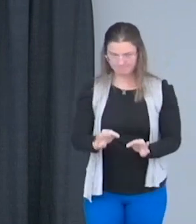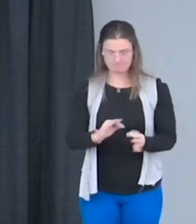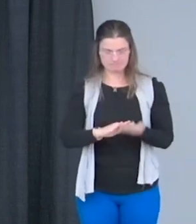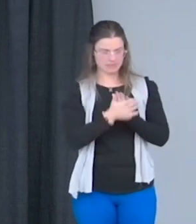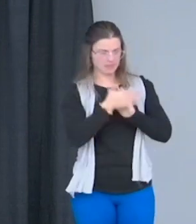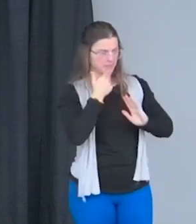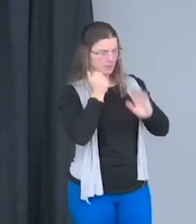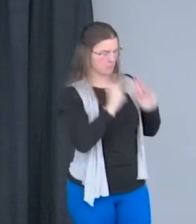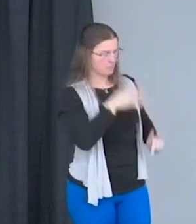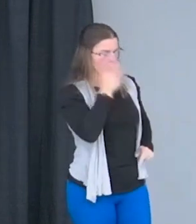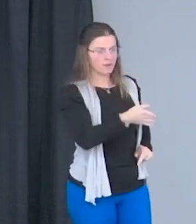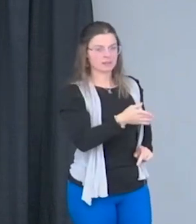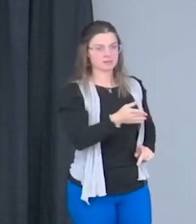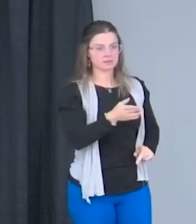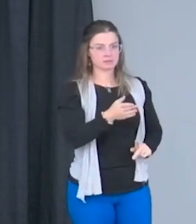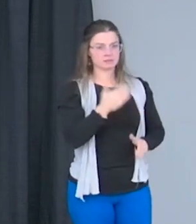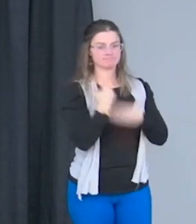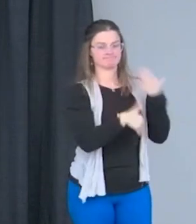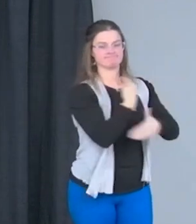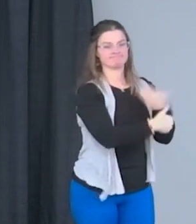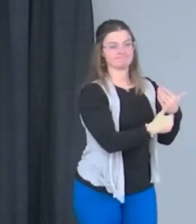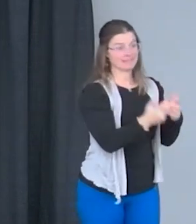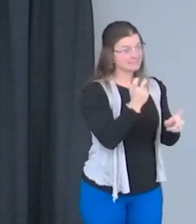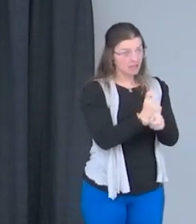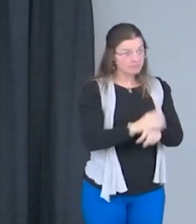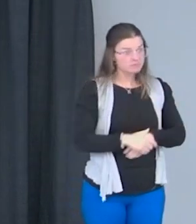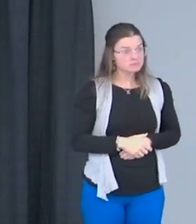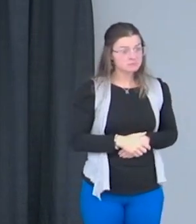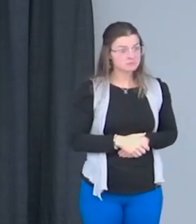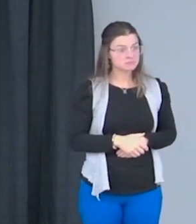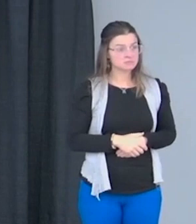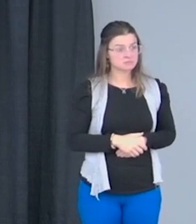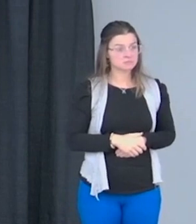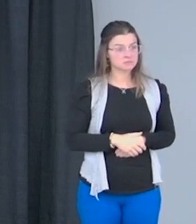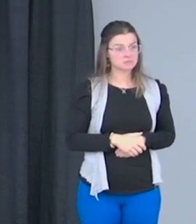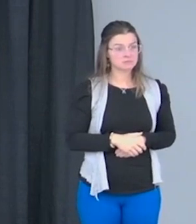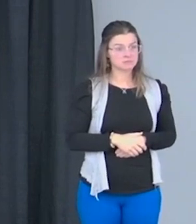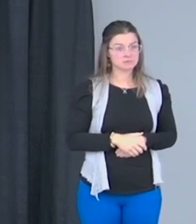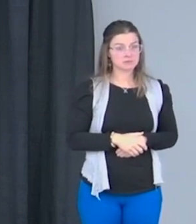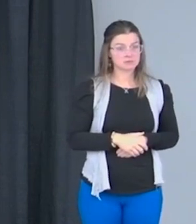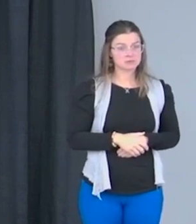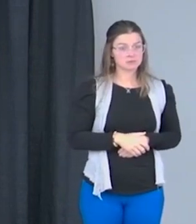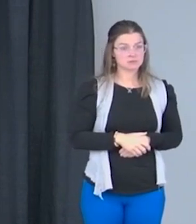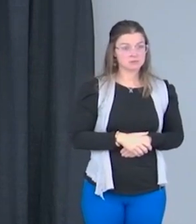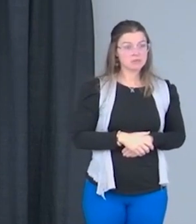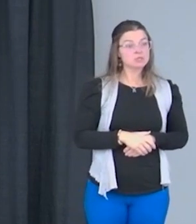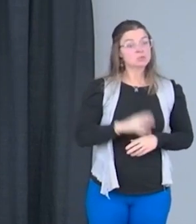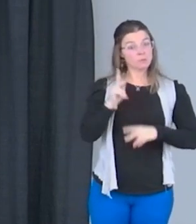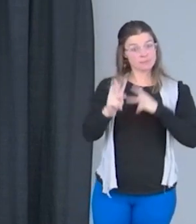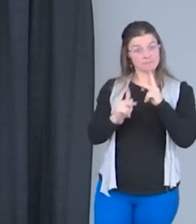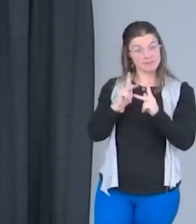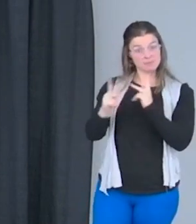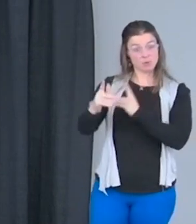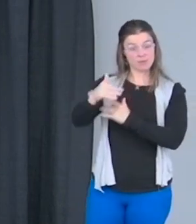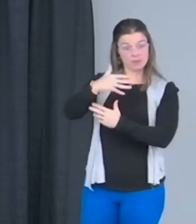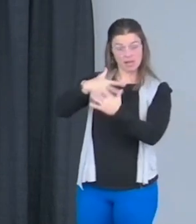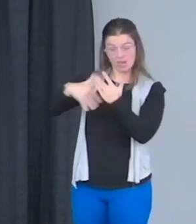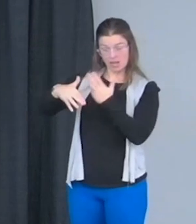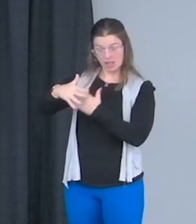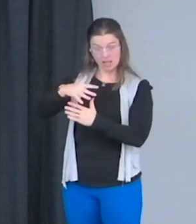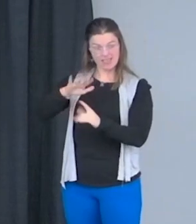It's hard. But understand that we are who we are around. We become that.